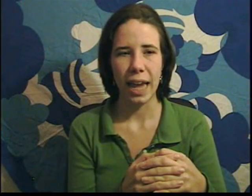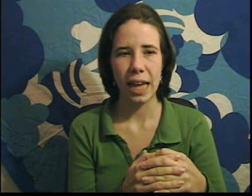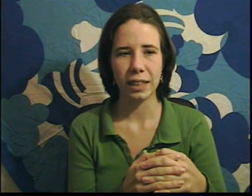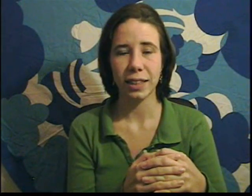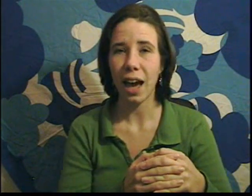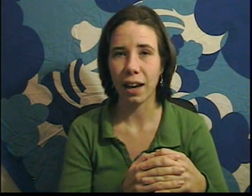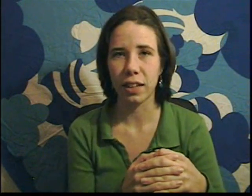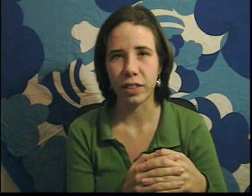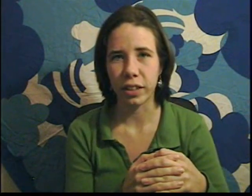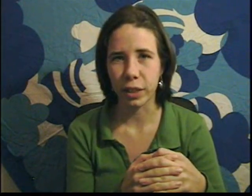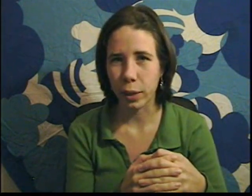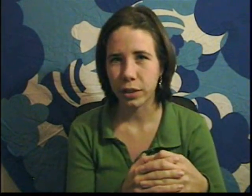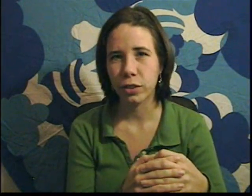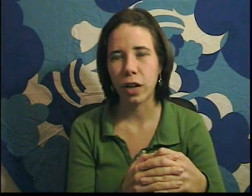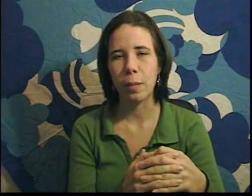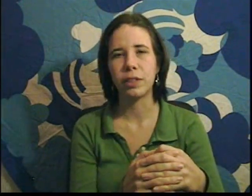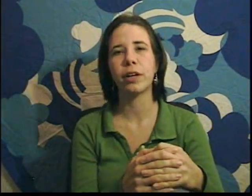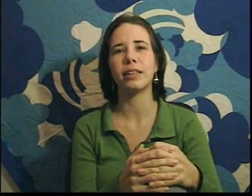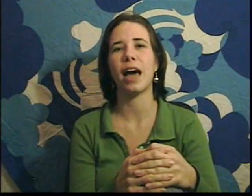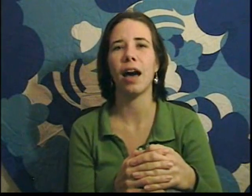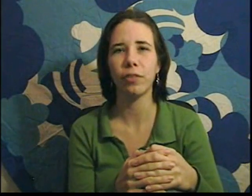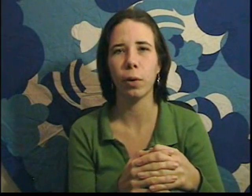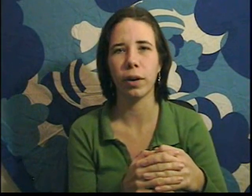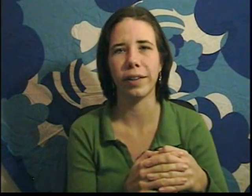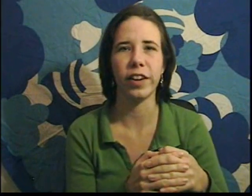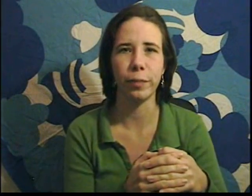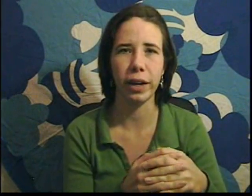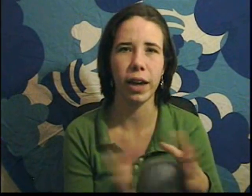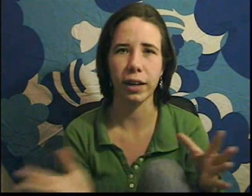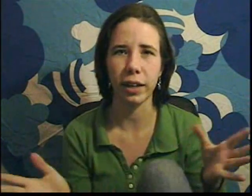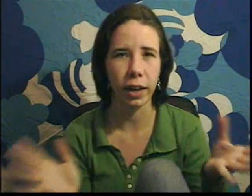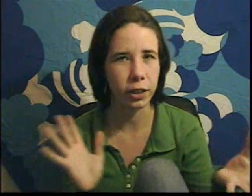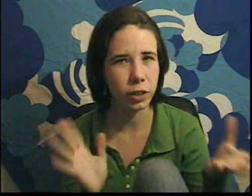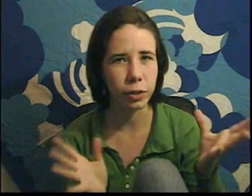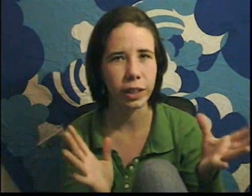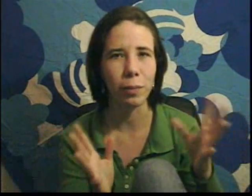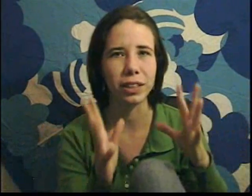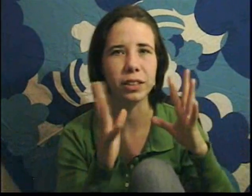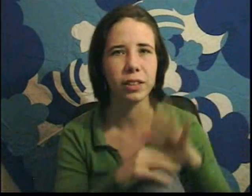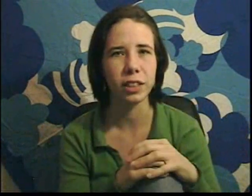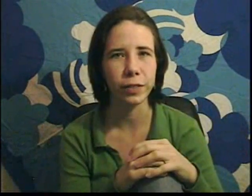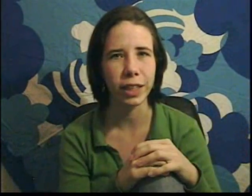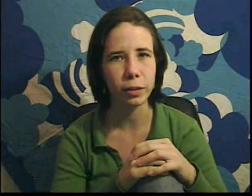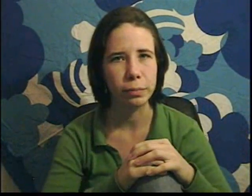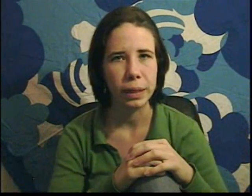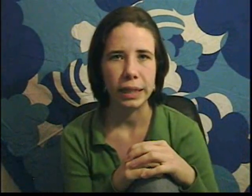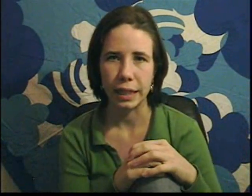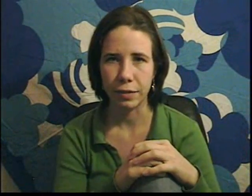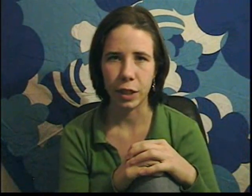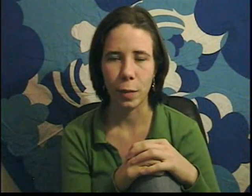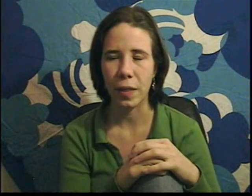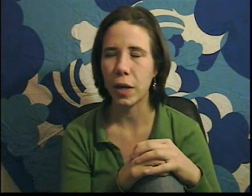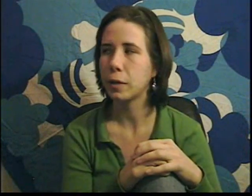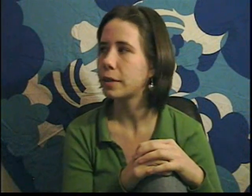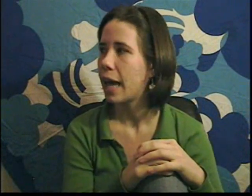And yeah, I'd love to hear any questions or comments you guys have or if I've made any errors or any omissions in this video. I'd love to hear about those.